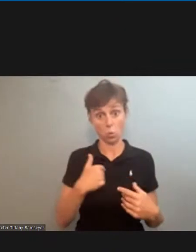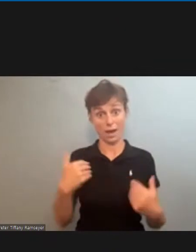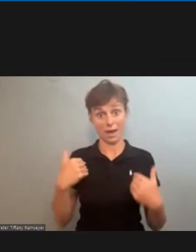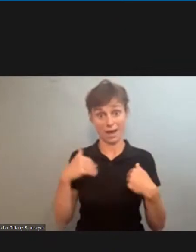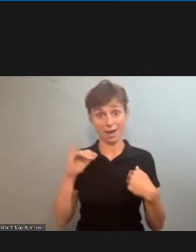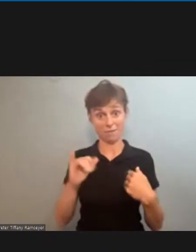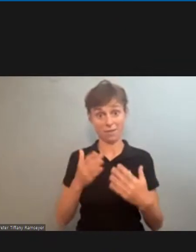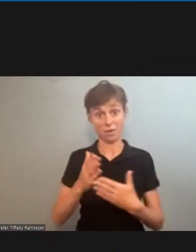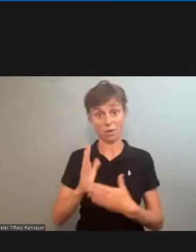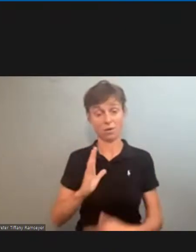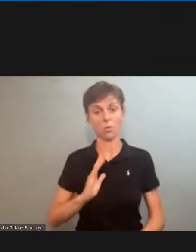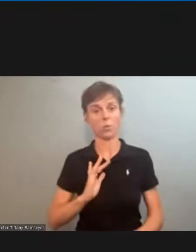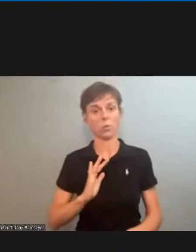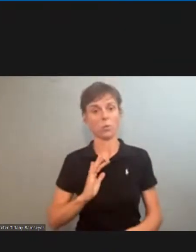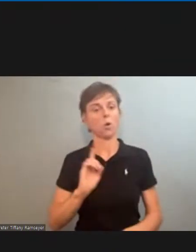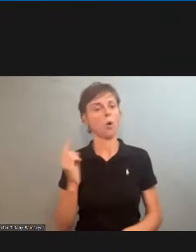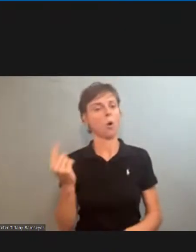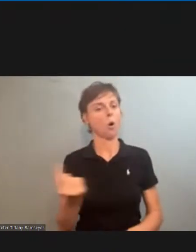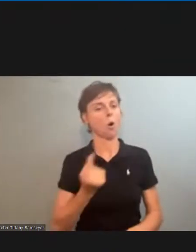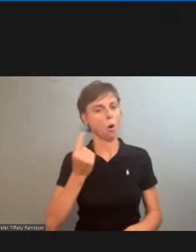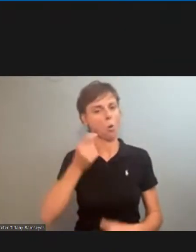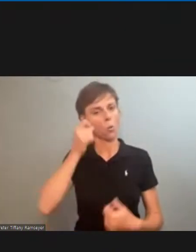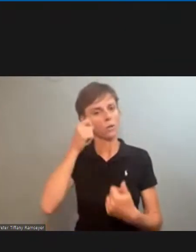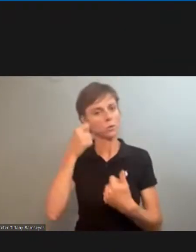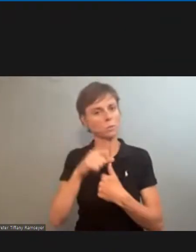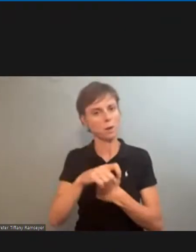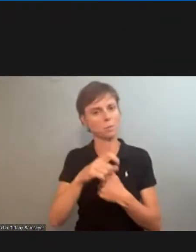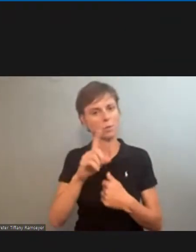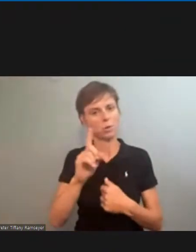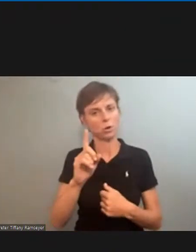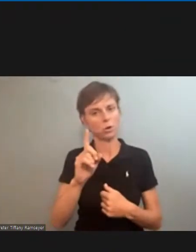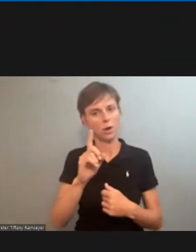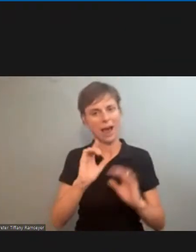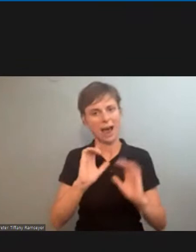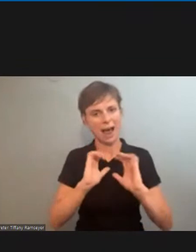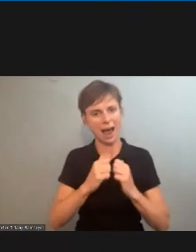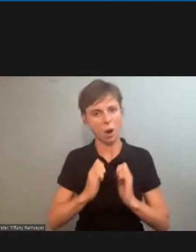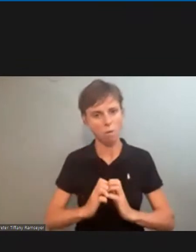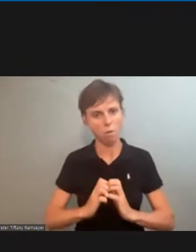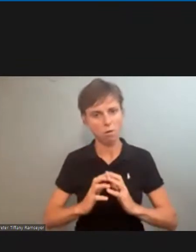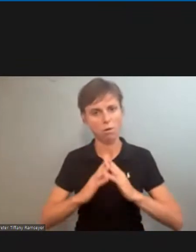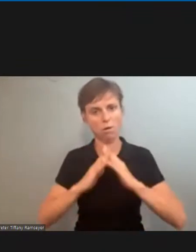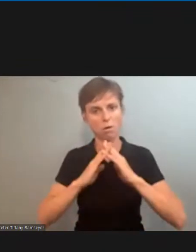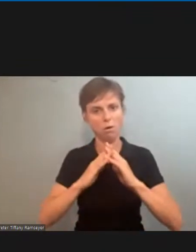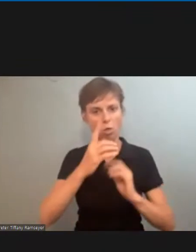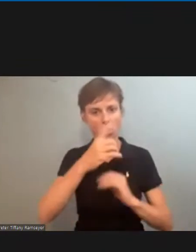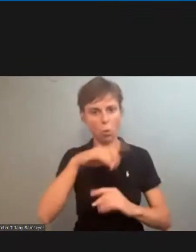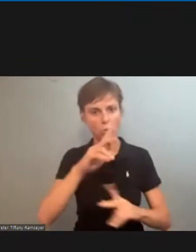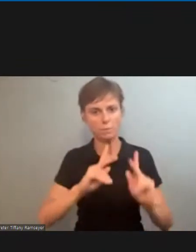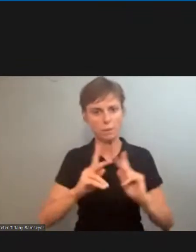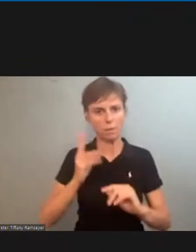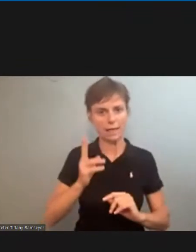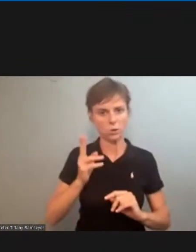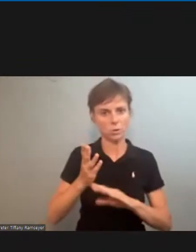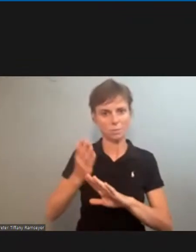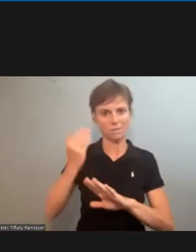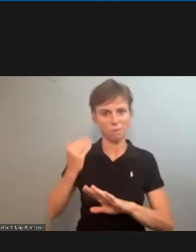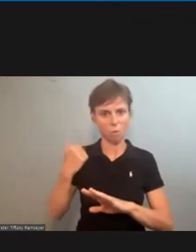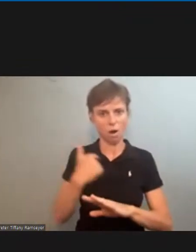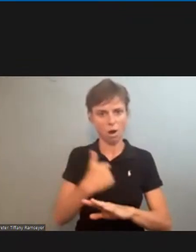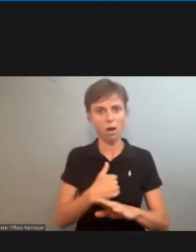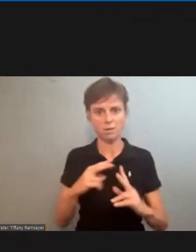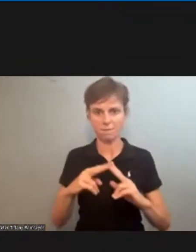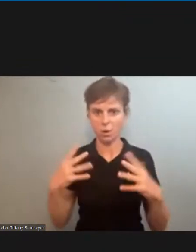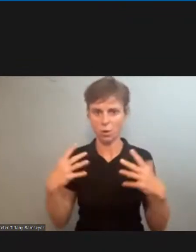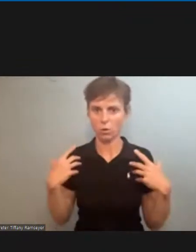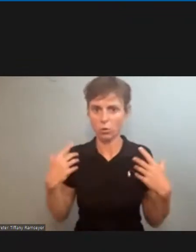always remember that the field that was plowed by the courage of those who came before us so let me share